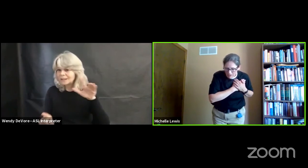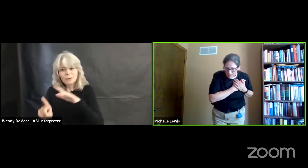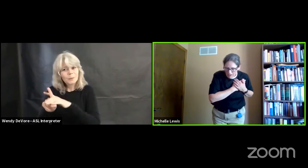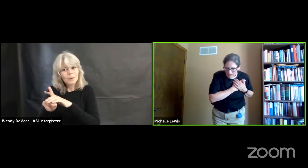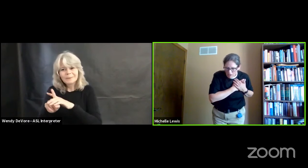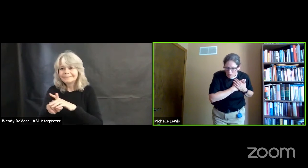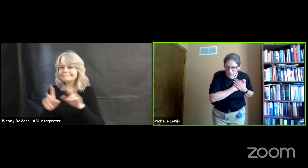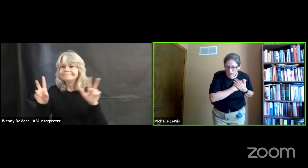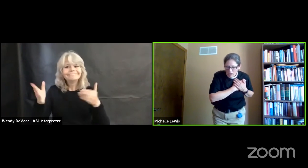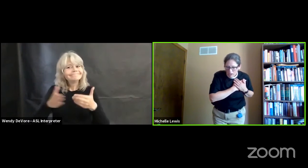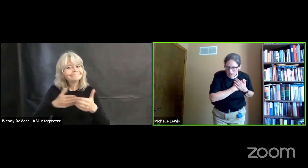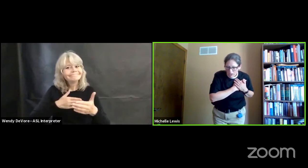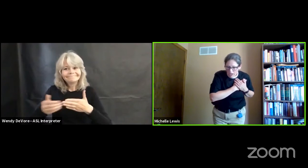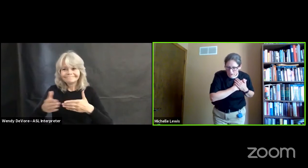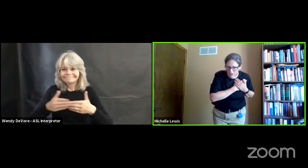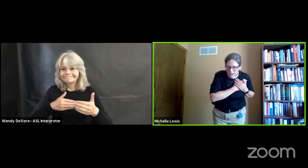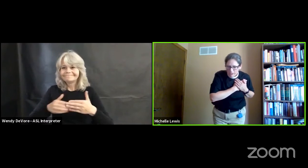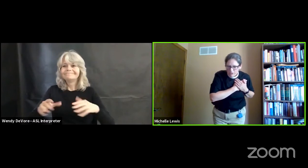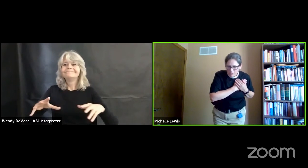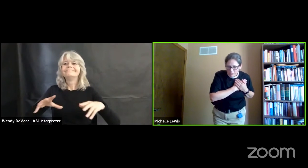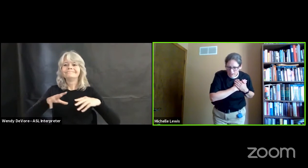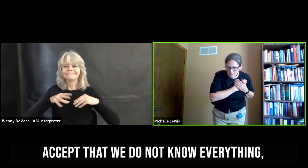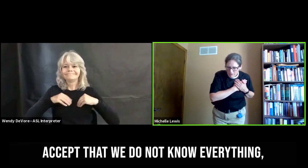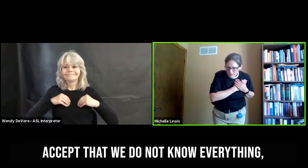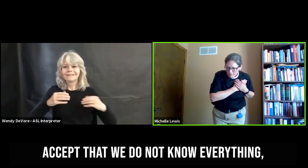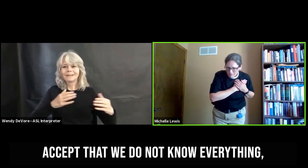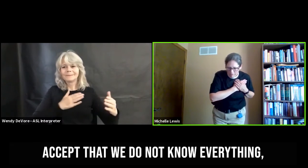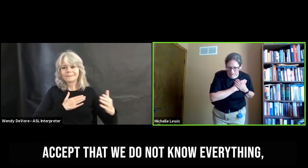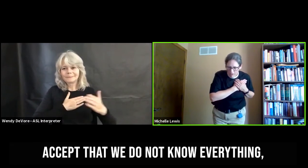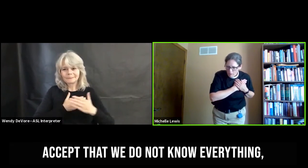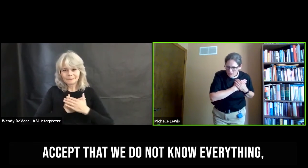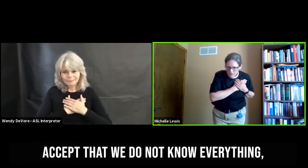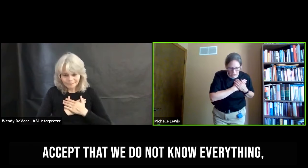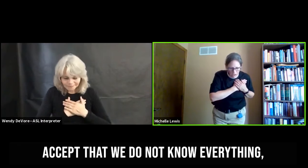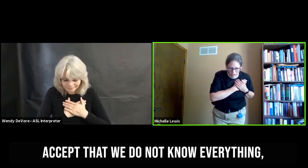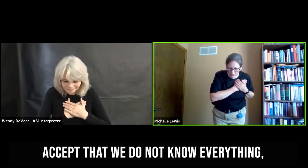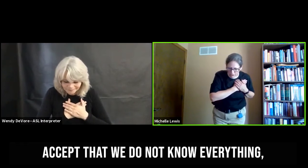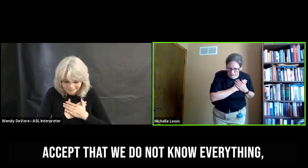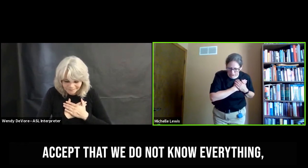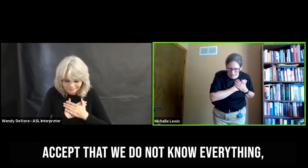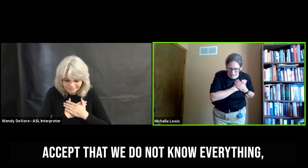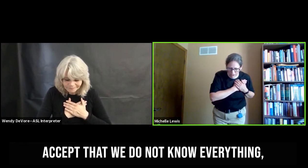we are trying to accept that we do not know everything